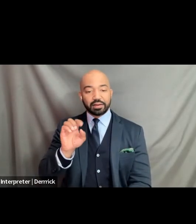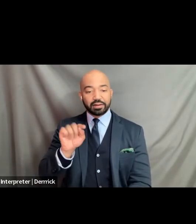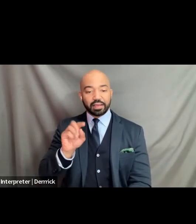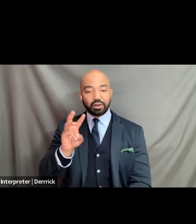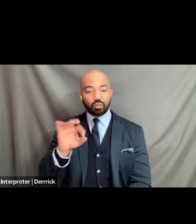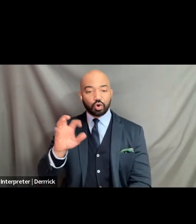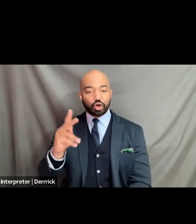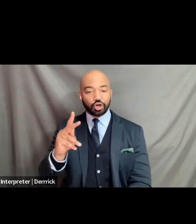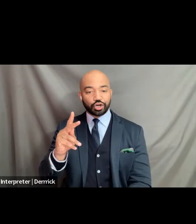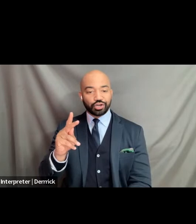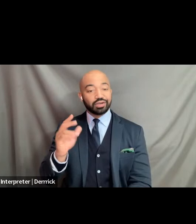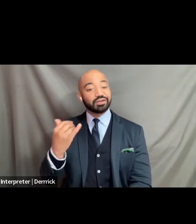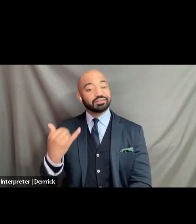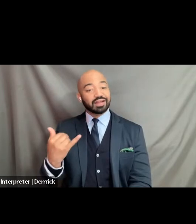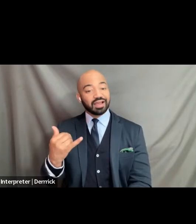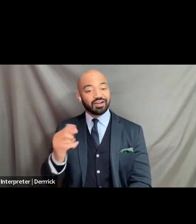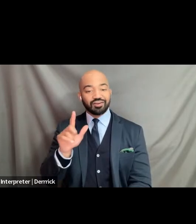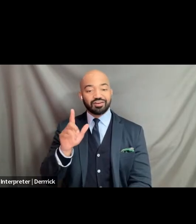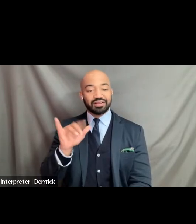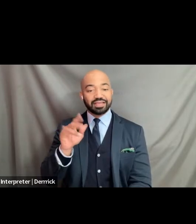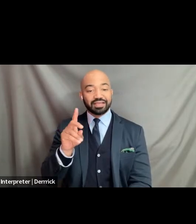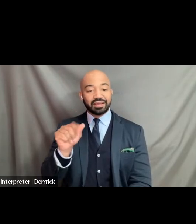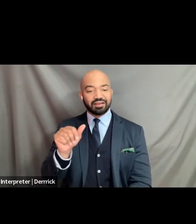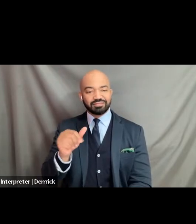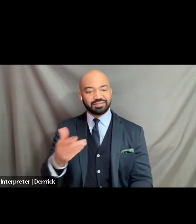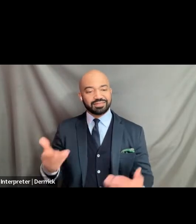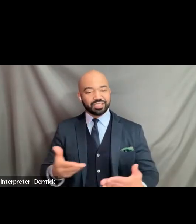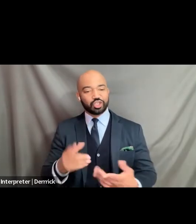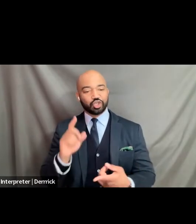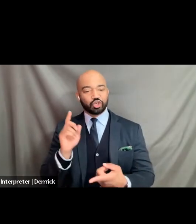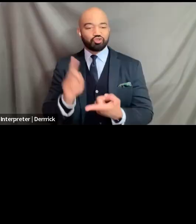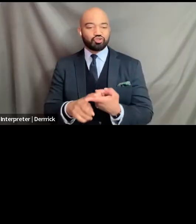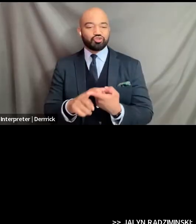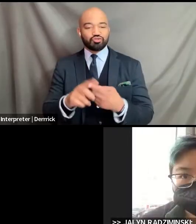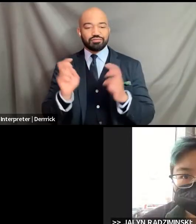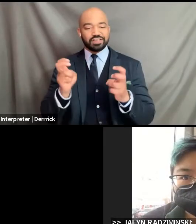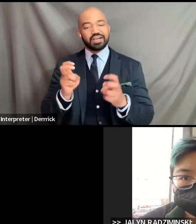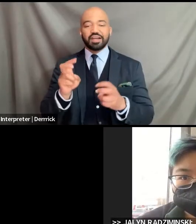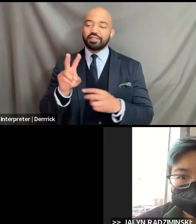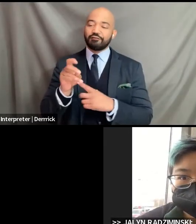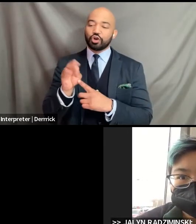to the virtual stage here we go